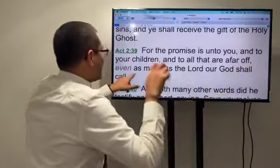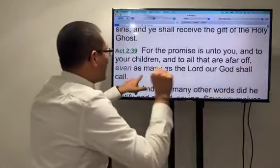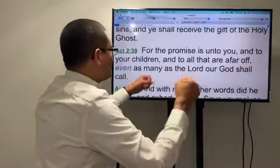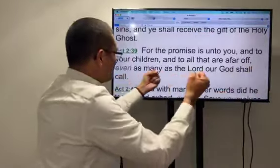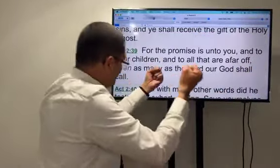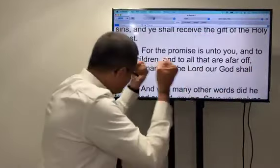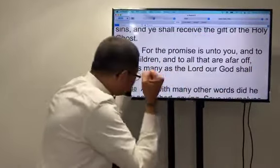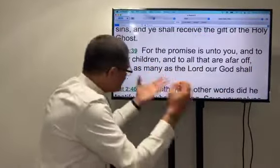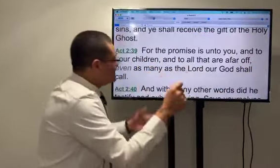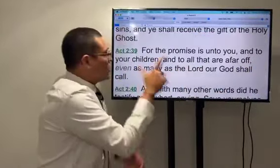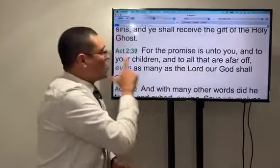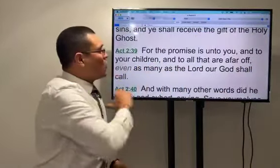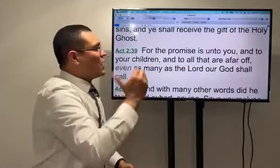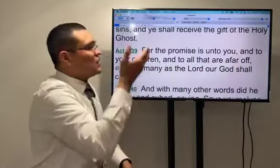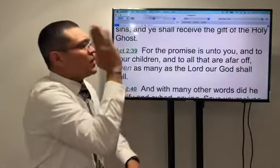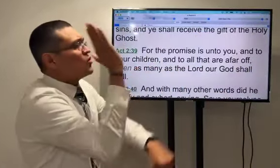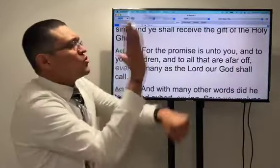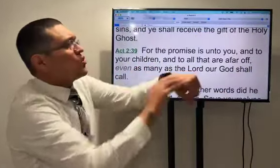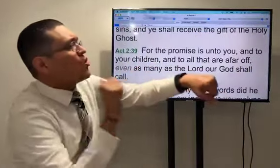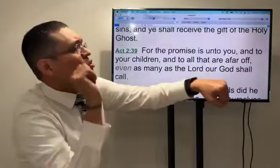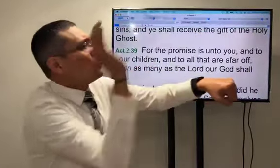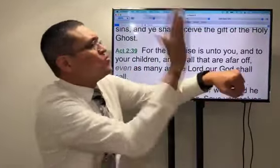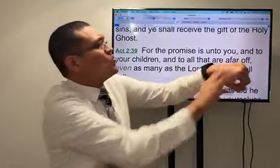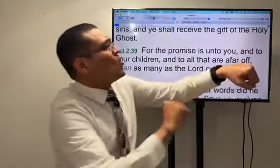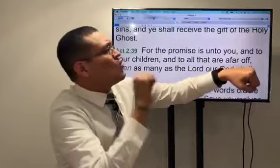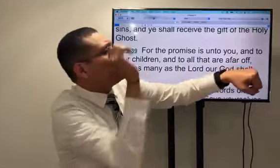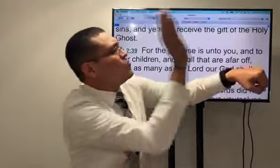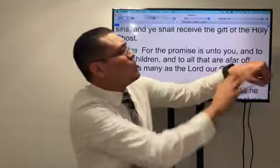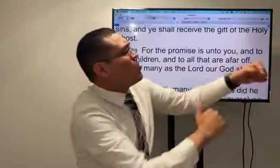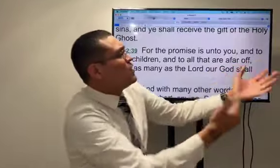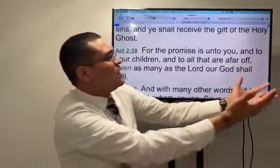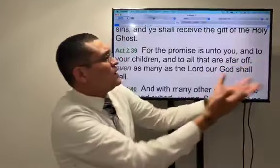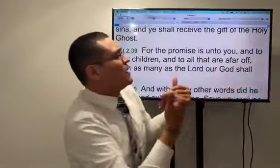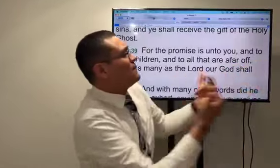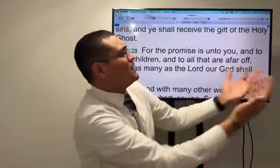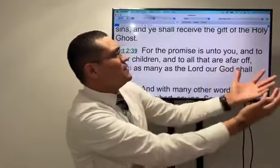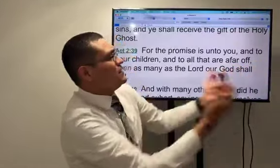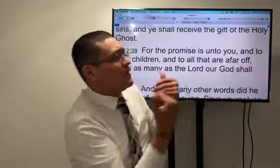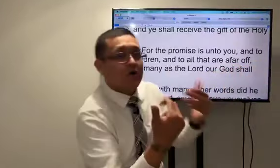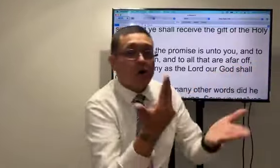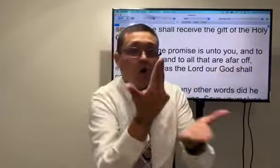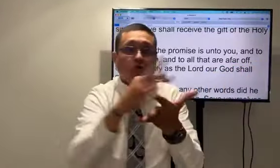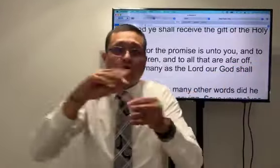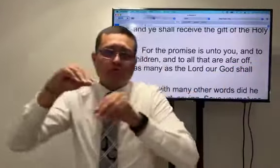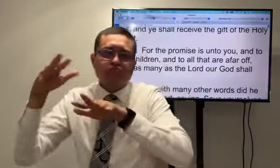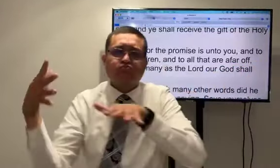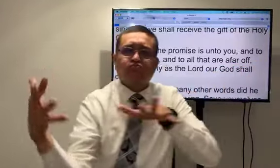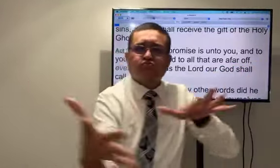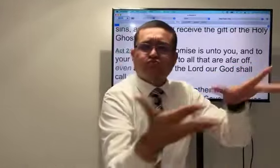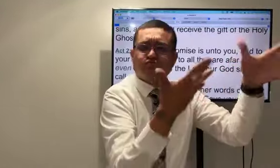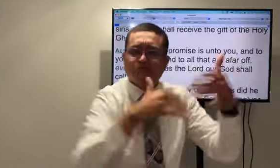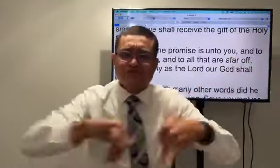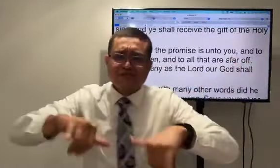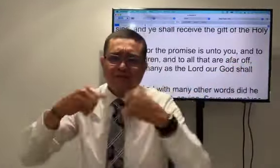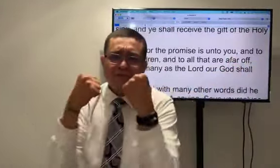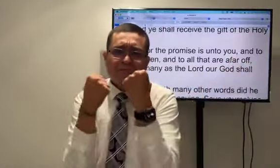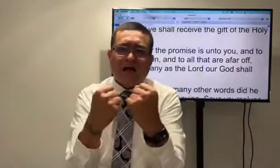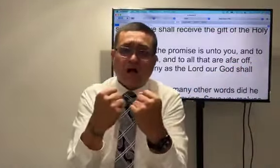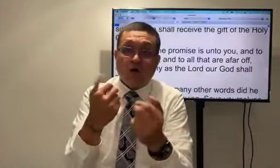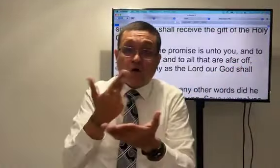even as many as the Lord our God shall call he says come unto me and he lets his Holy Ghost